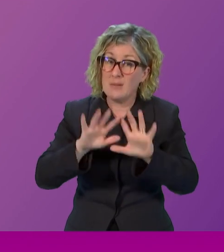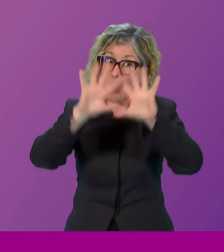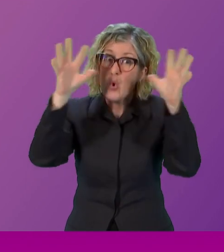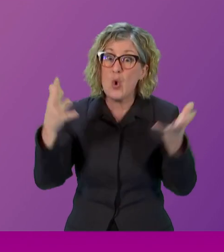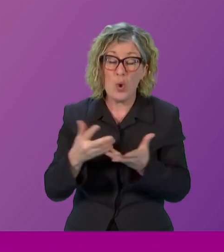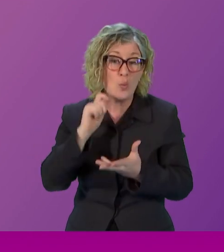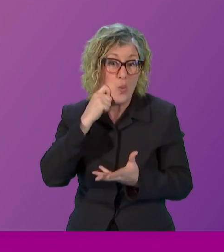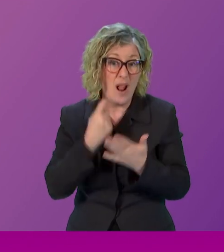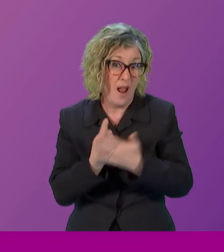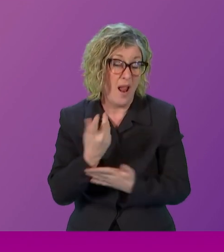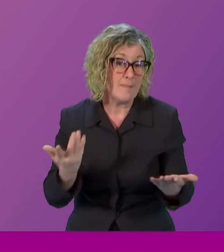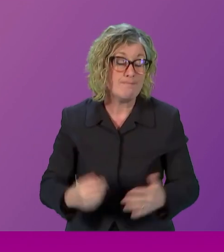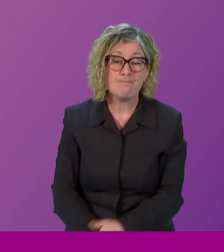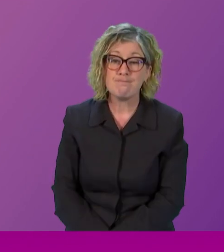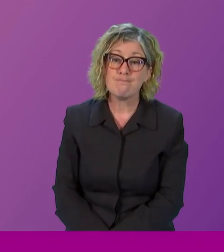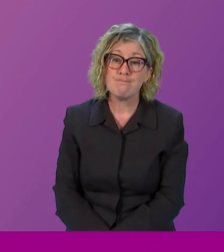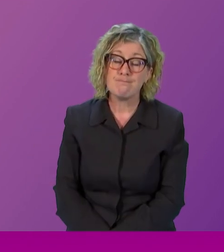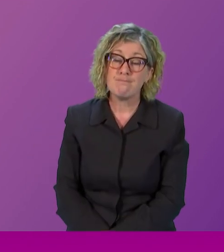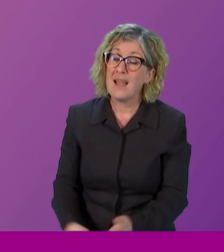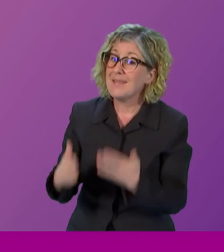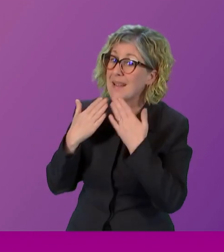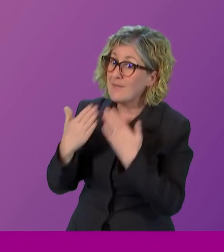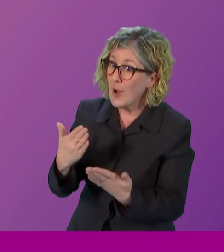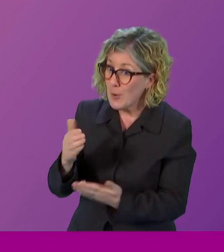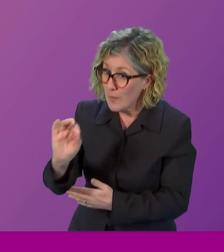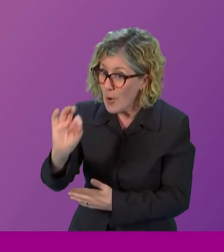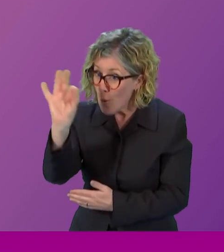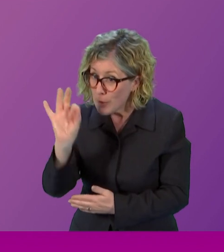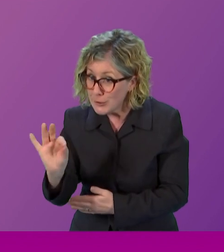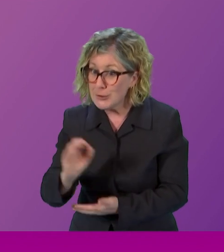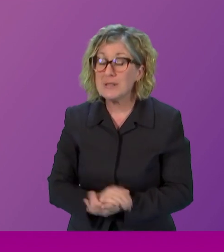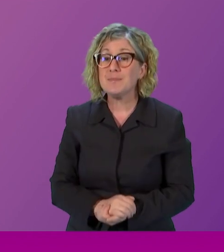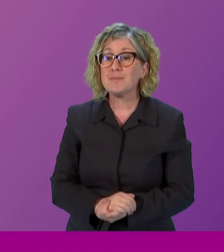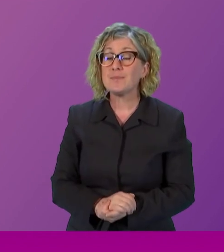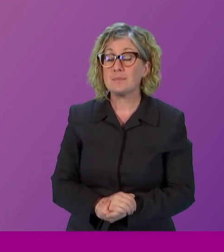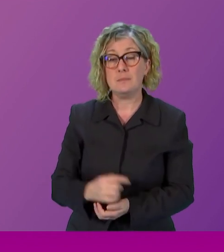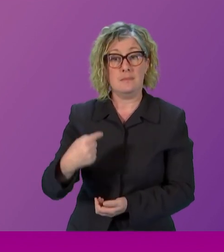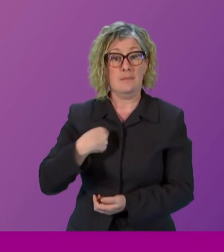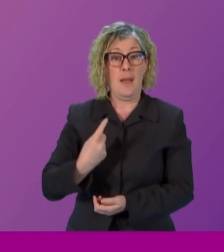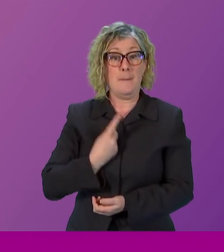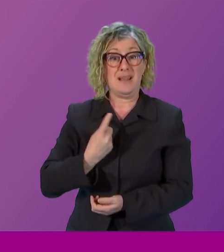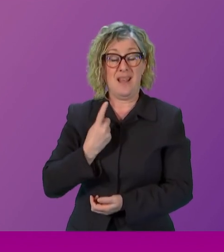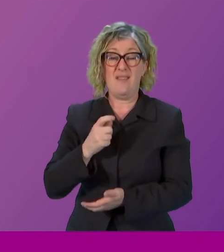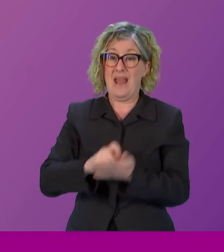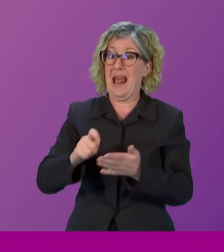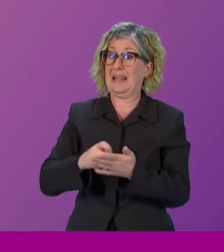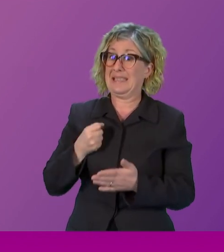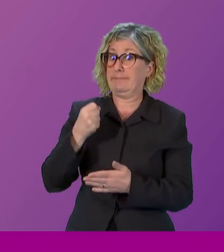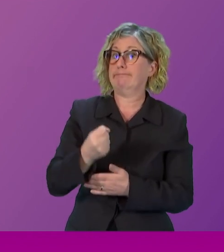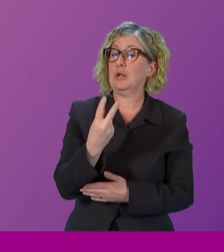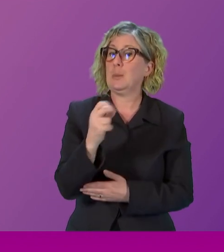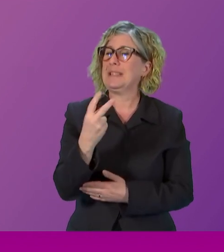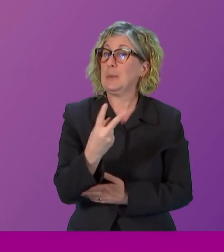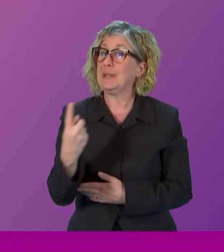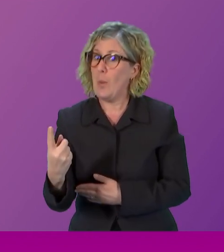Rhoda. Coolcap? Thanks for that question. I got elected in 2021, so I wasn't actually